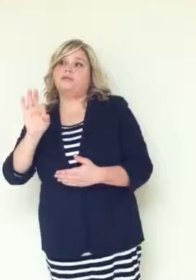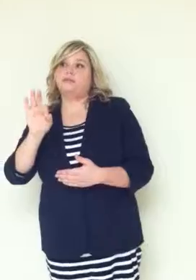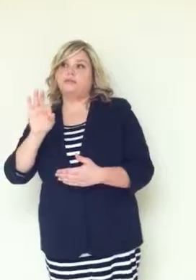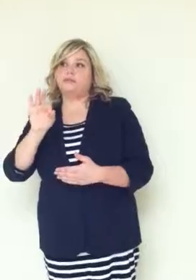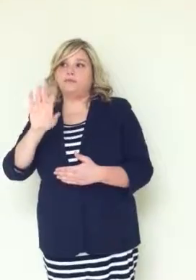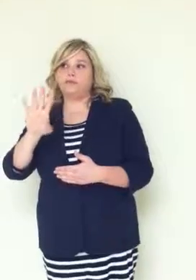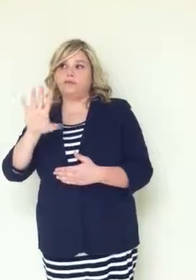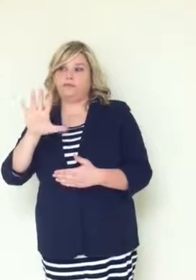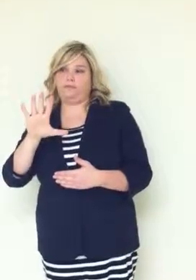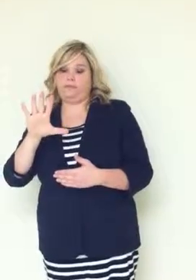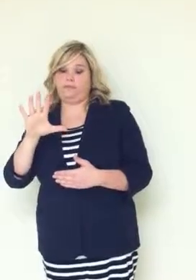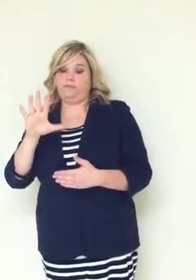Jersey.